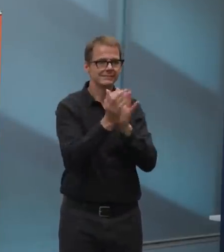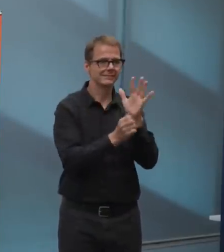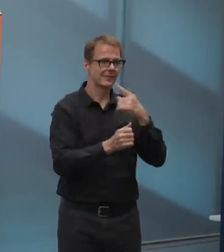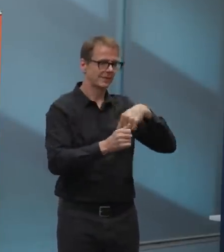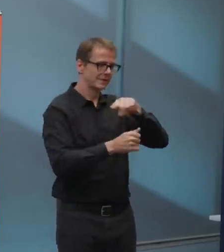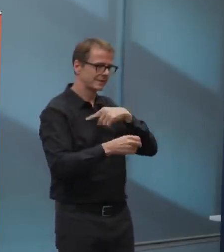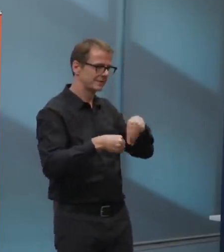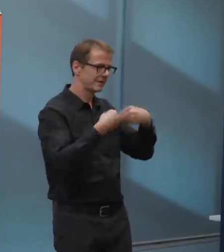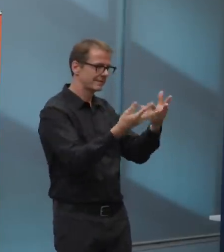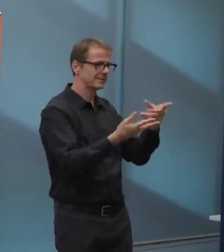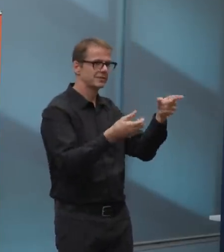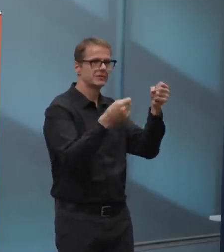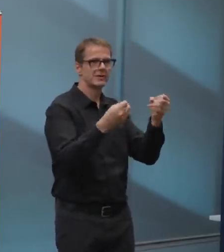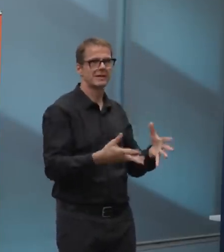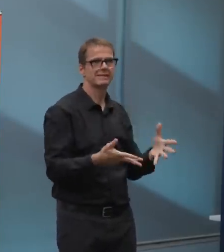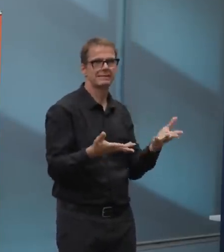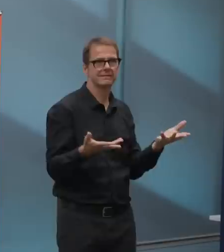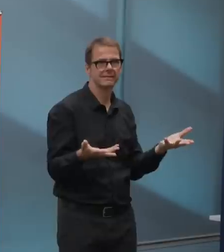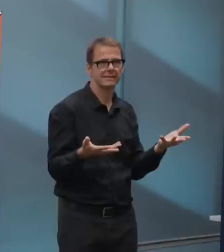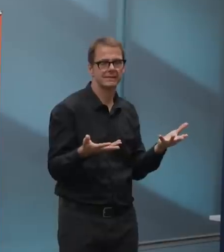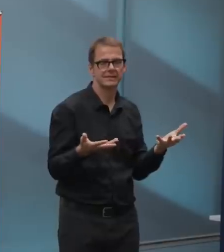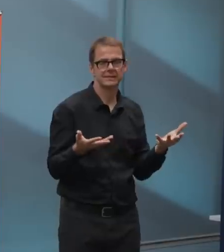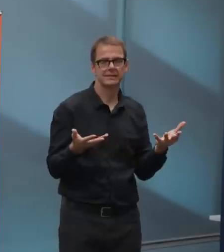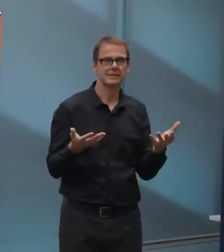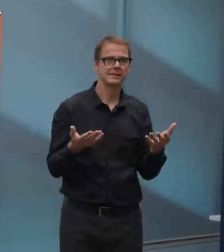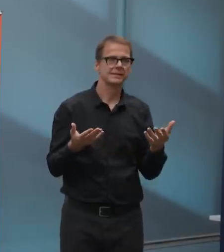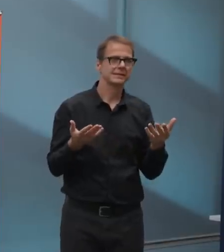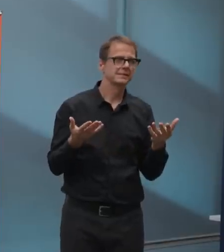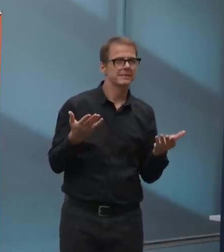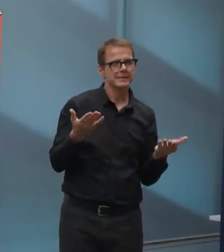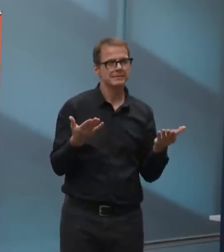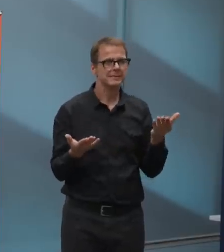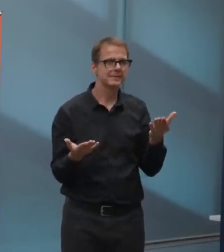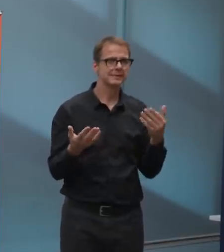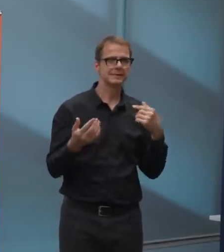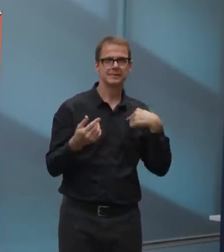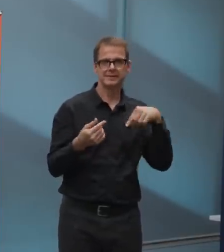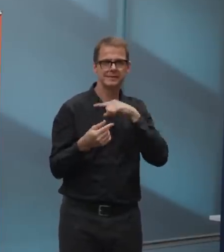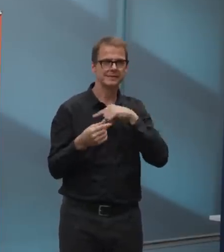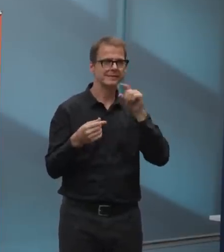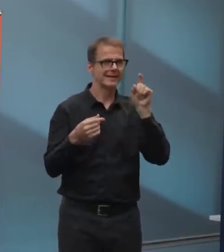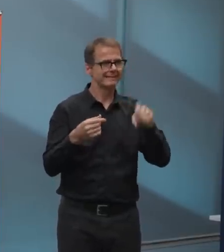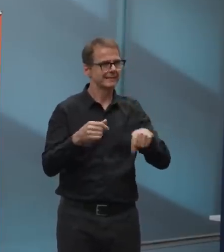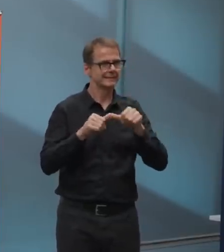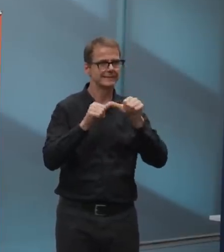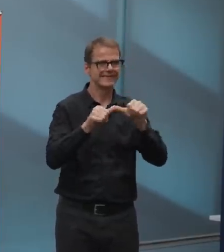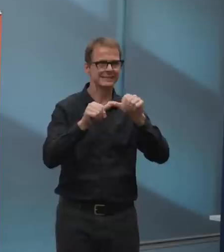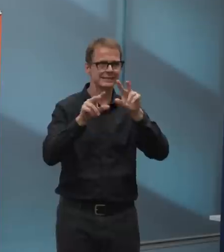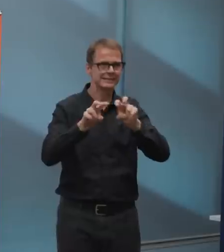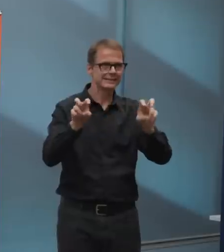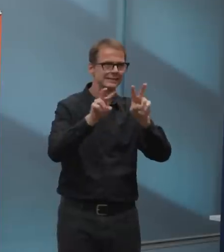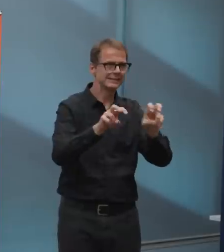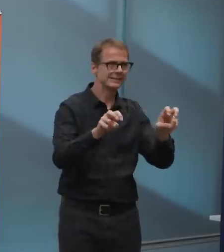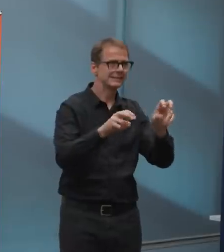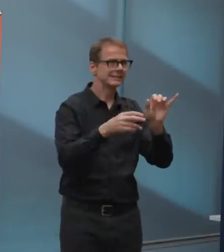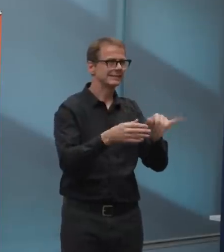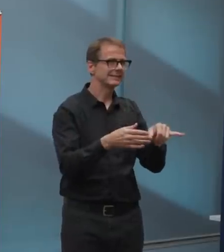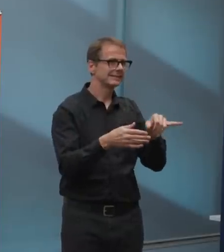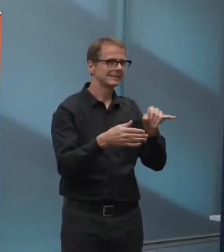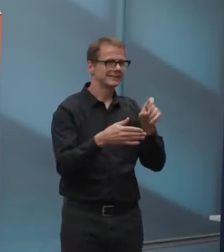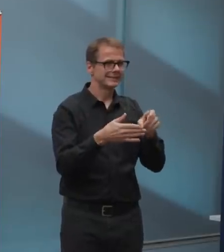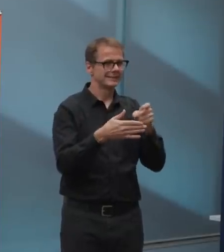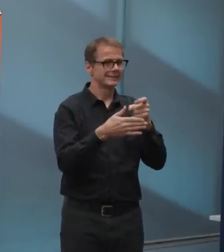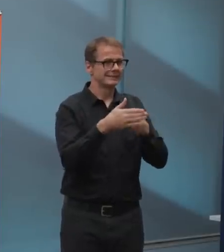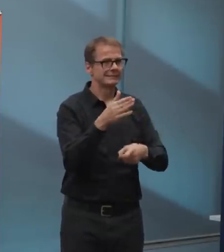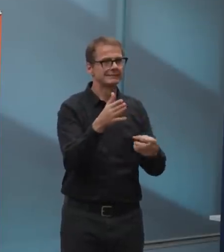the options we look at cause we do need some revenue, but it does not solve the long-term, uh, nine figure problem that